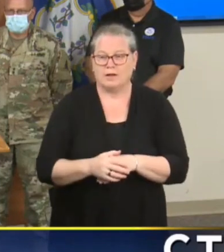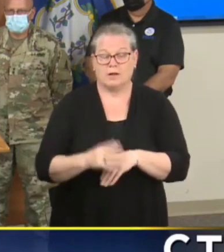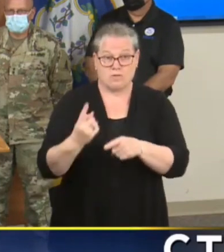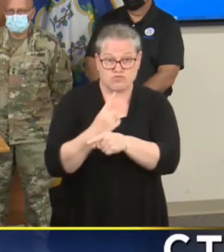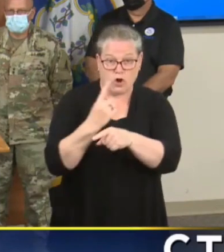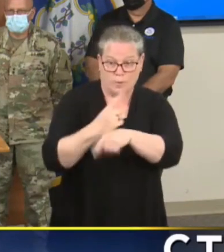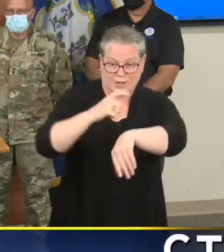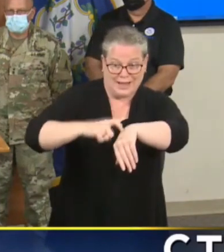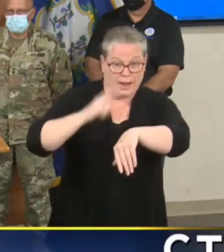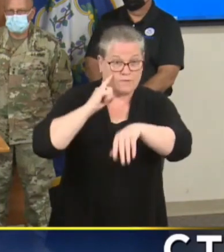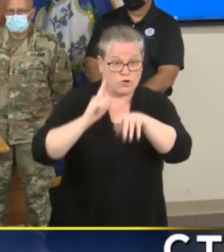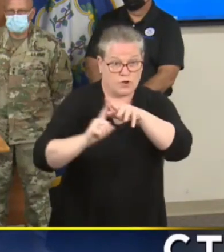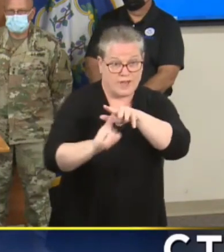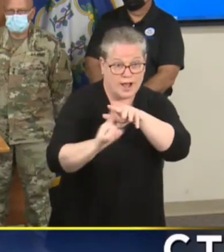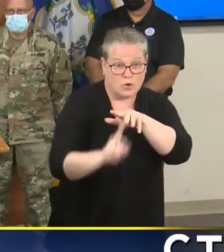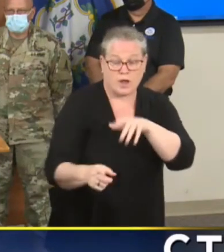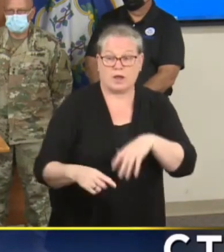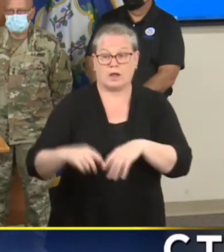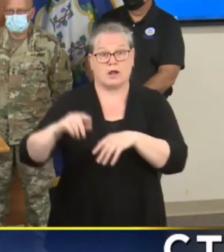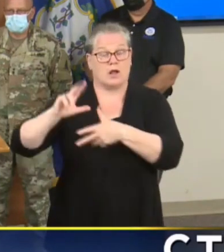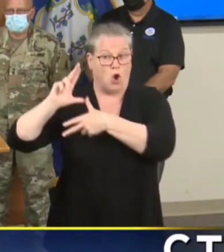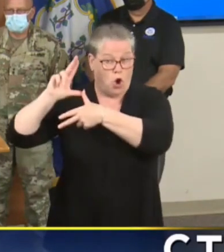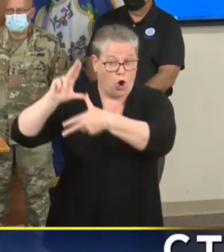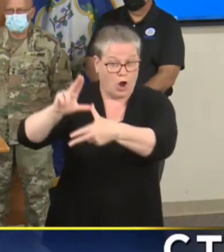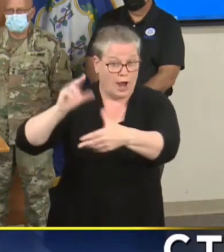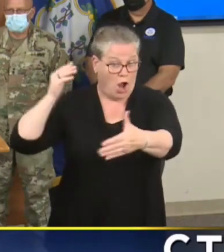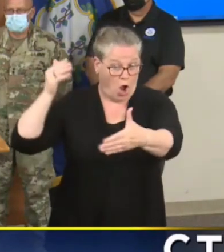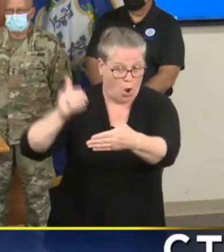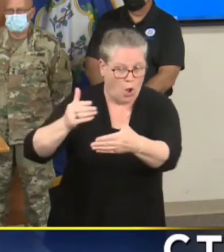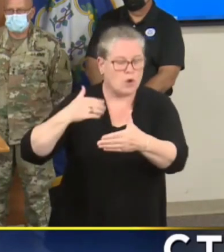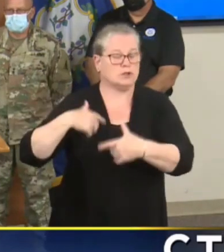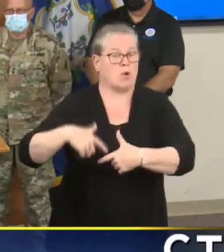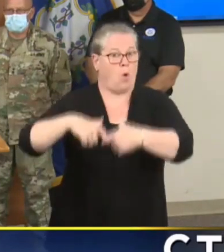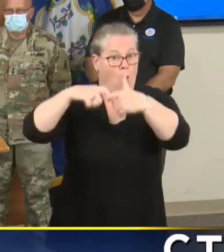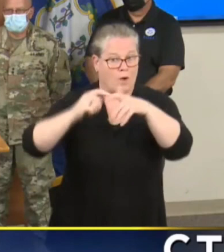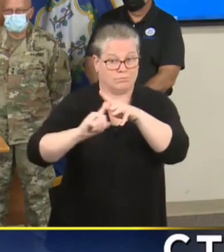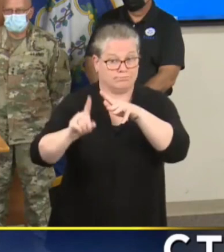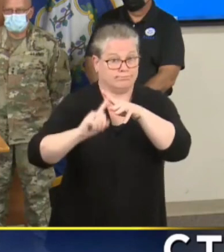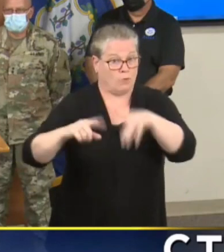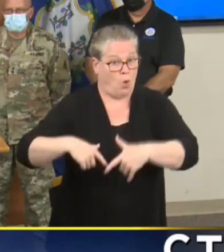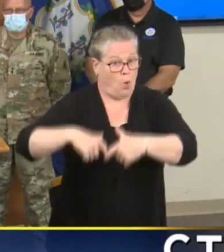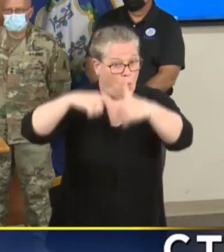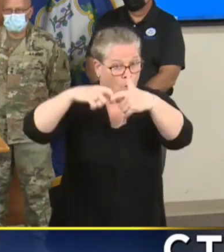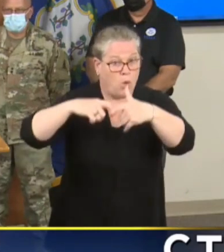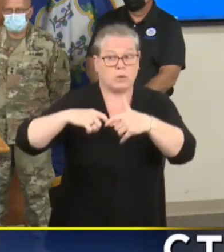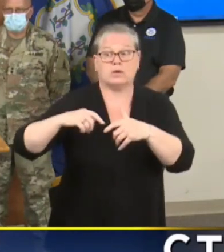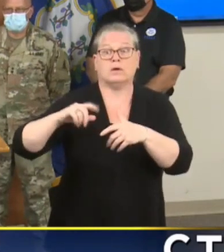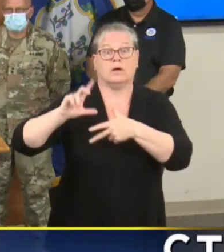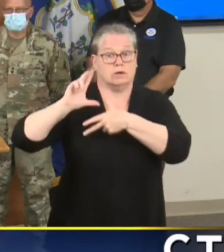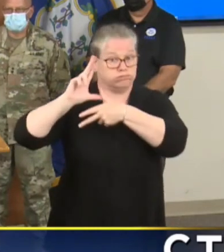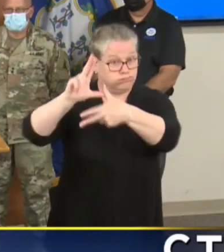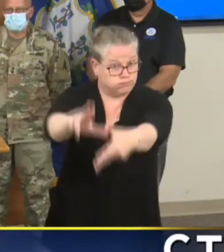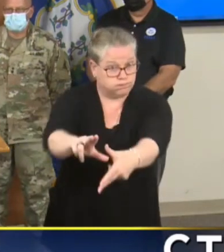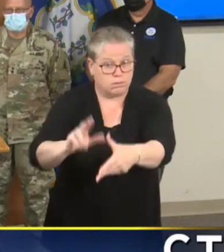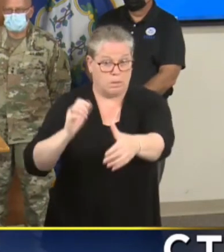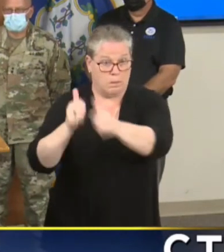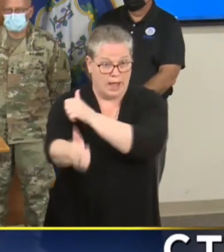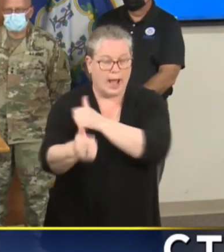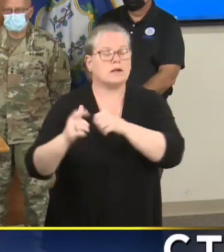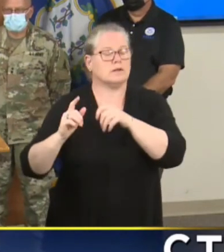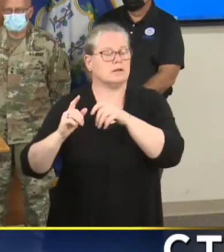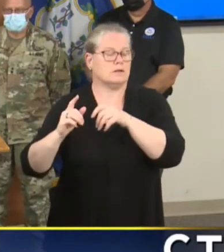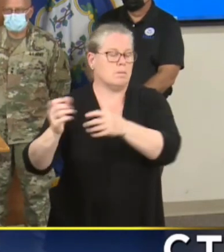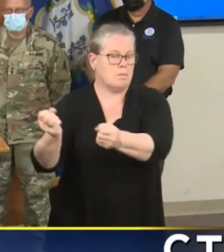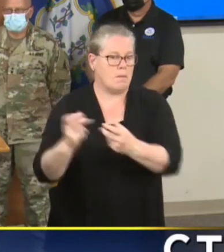to stop because the storm is coming and so we continue to update that and get it to the towns so they can make sure that evacuations take place during the